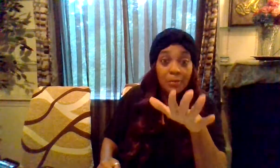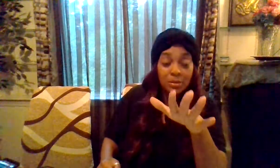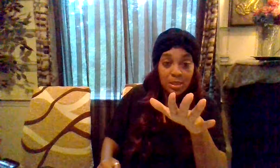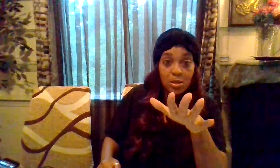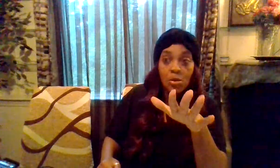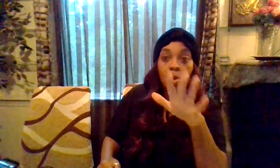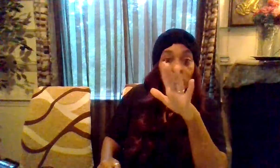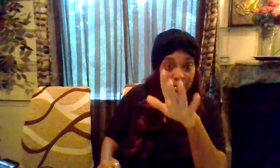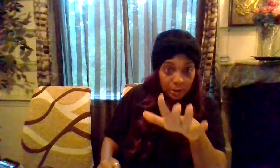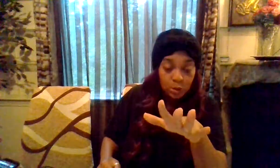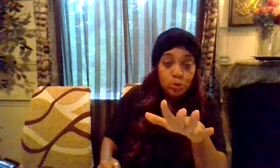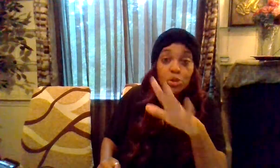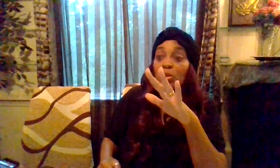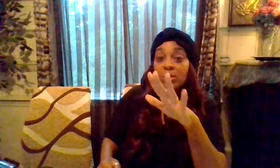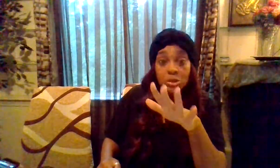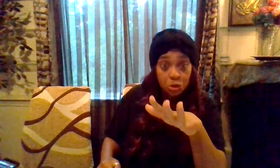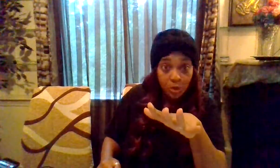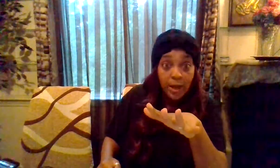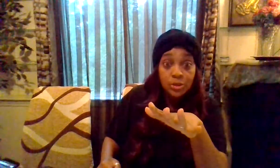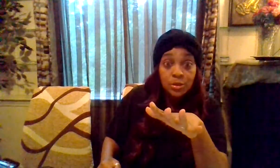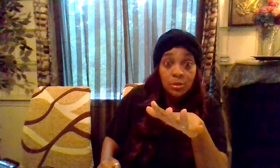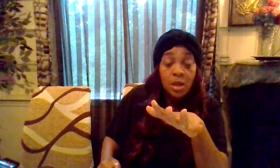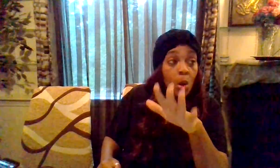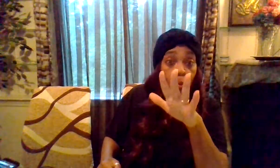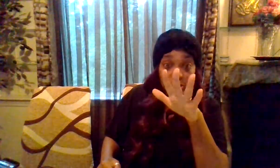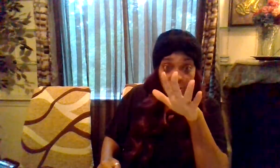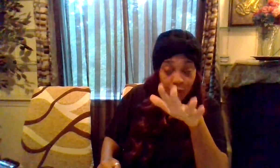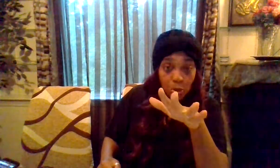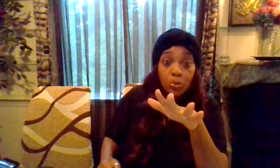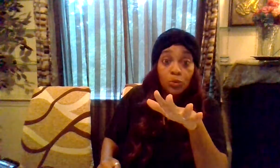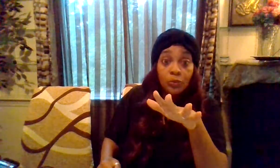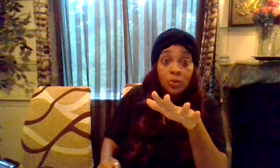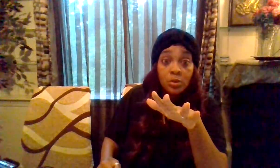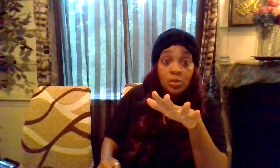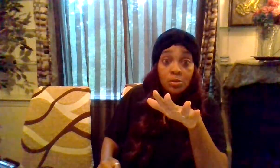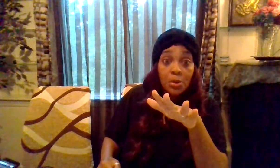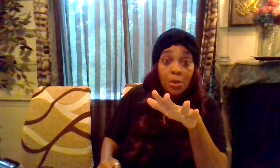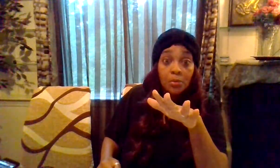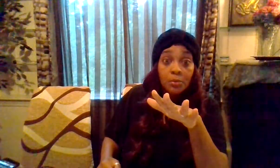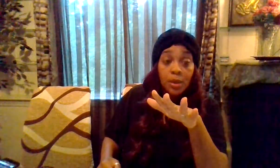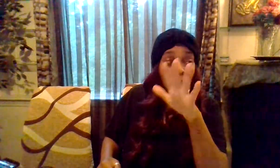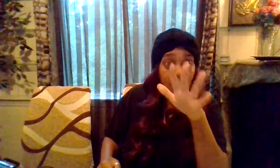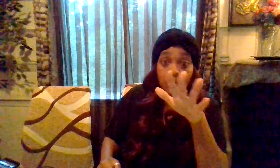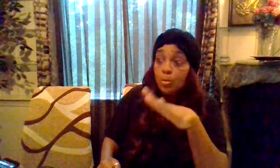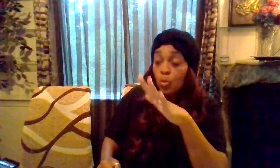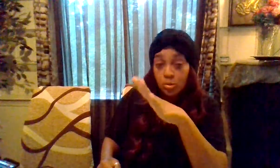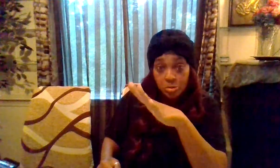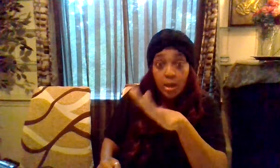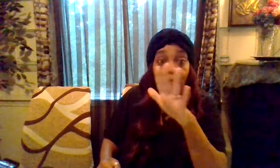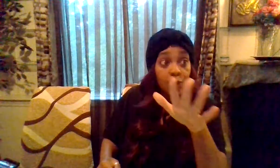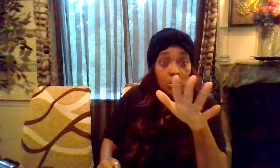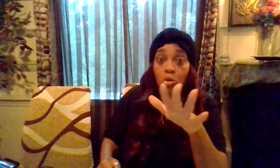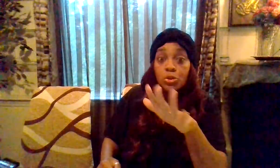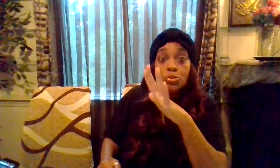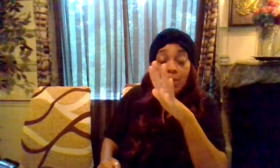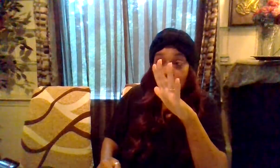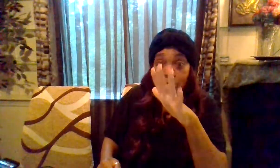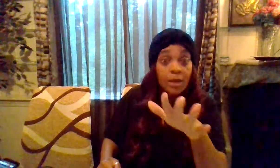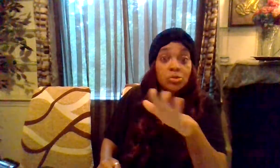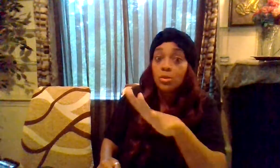able to tell what's an illusion what's a distraction and what's a fear move you know a lot of people will create fear on you to make you doubt your